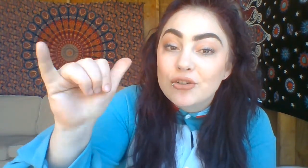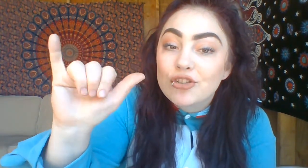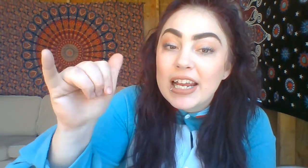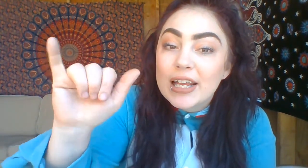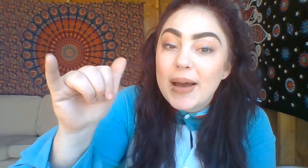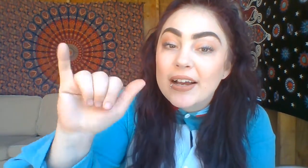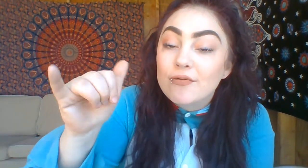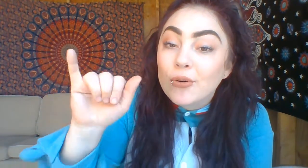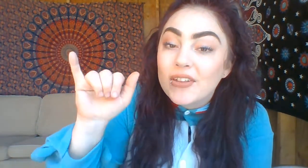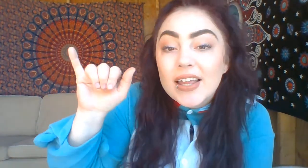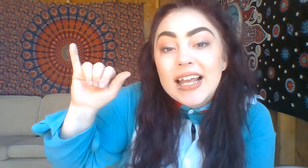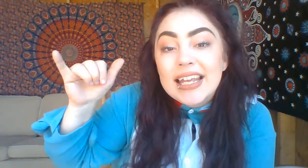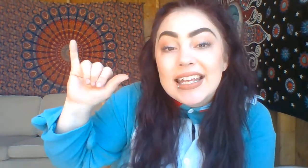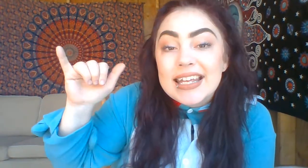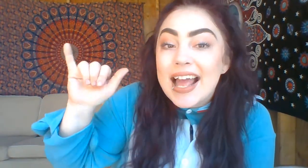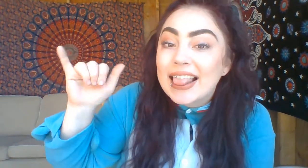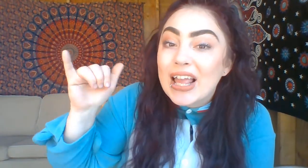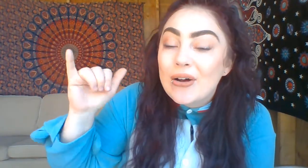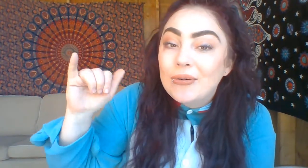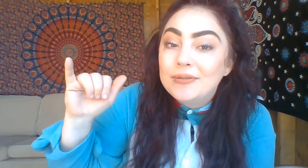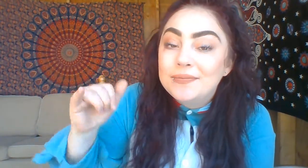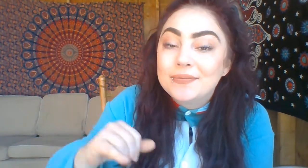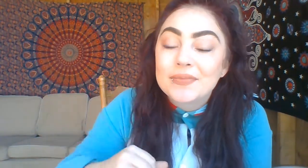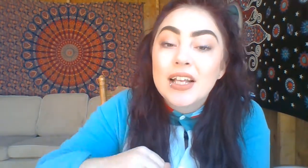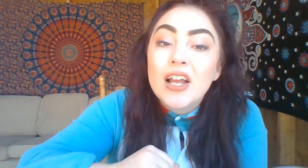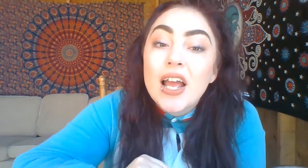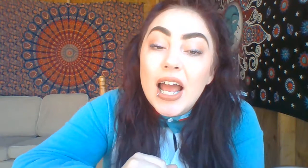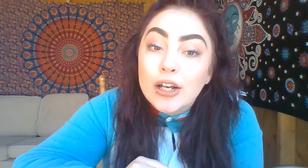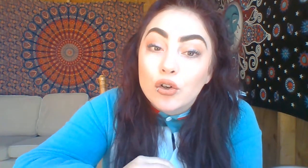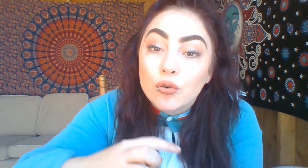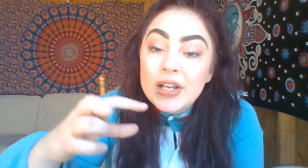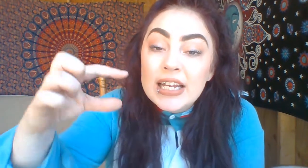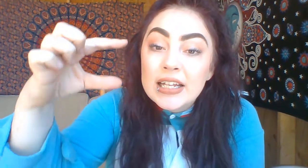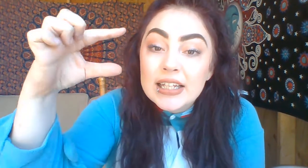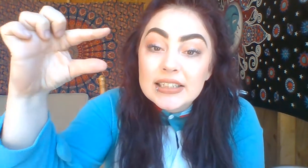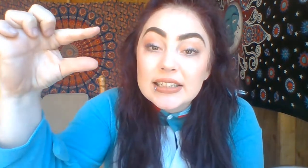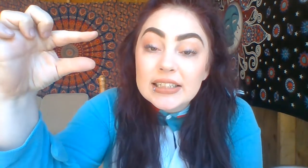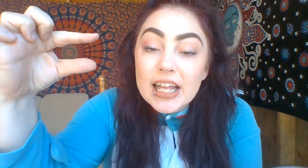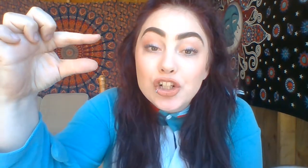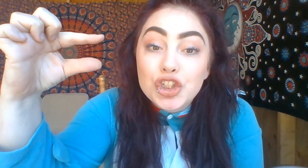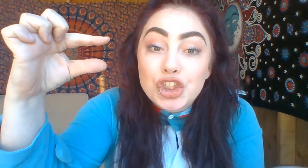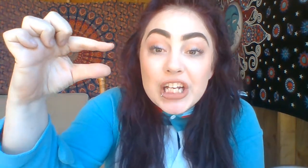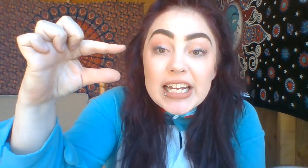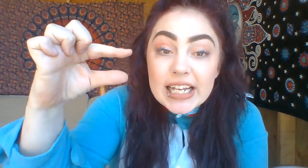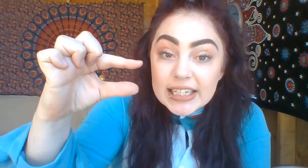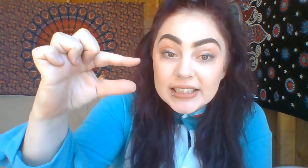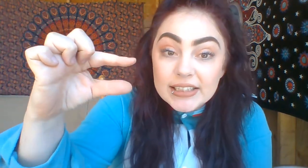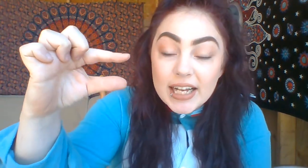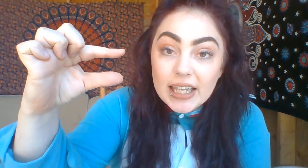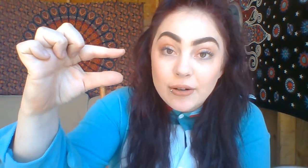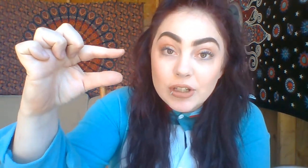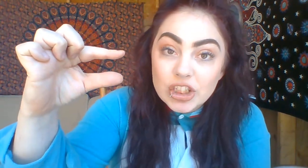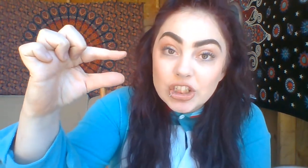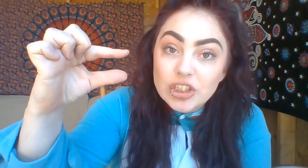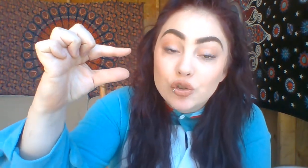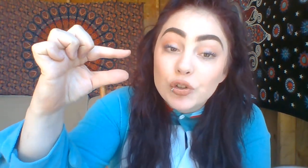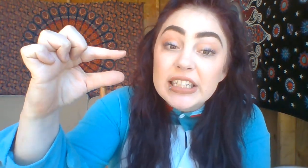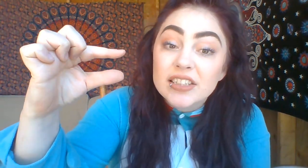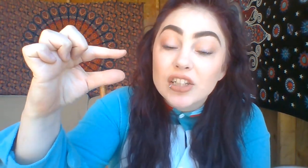you shake it back and forth. Yellow. And green, this is the letter G in sign language. And green starts